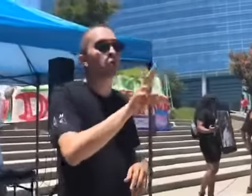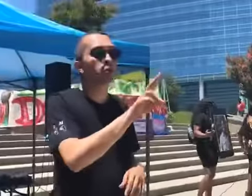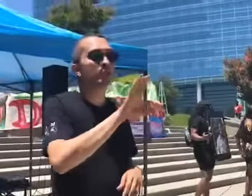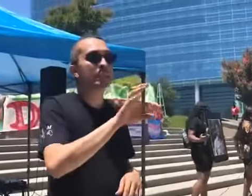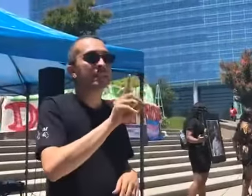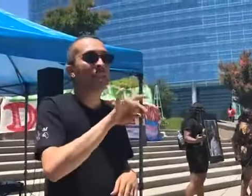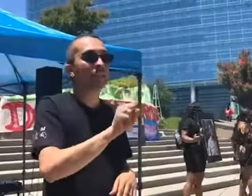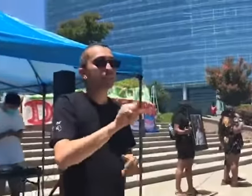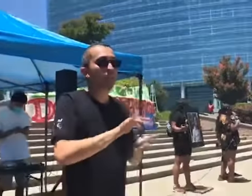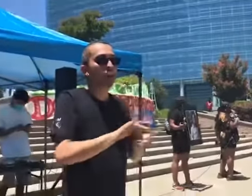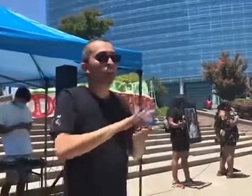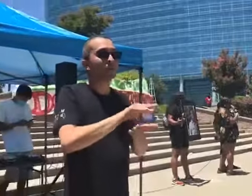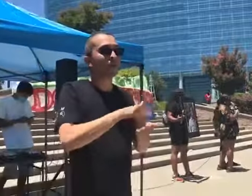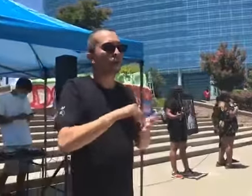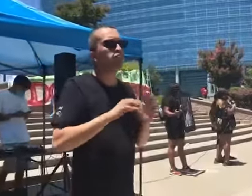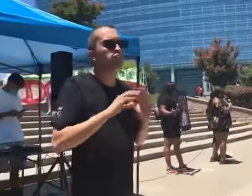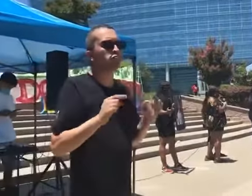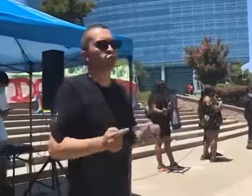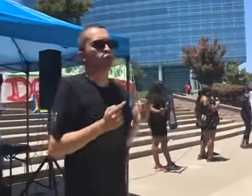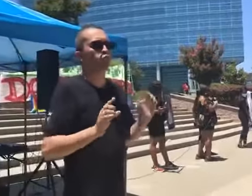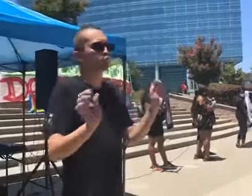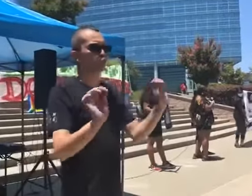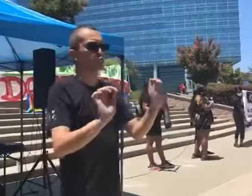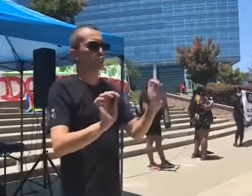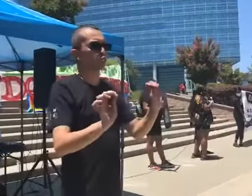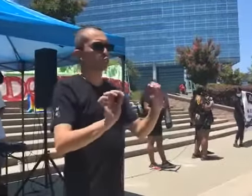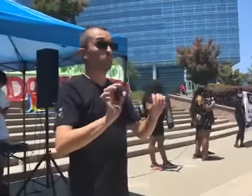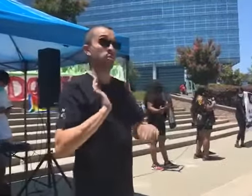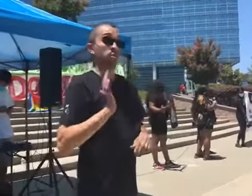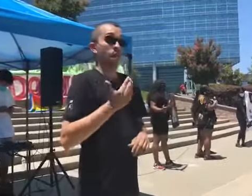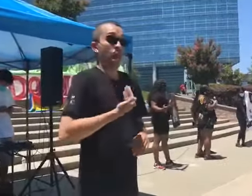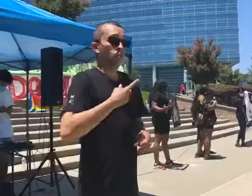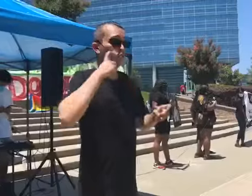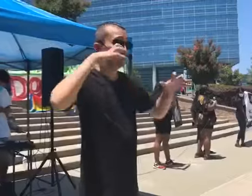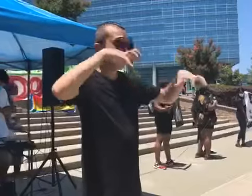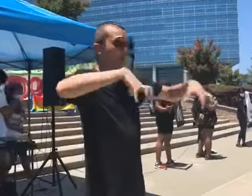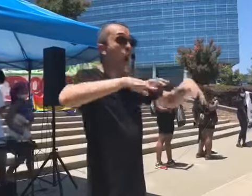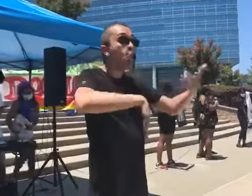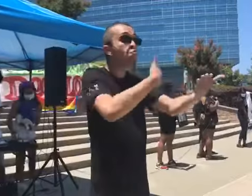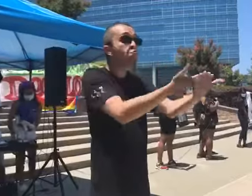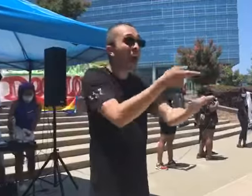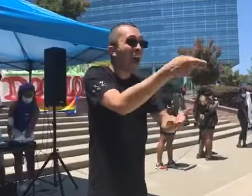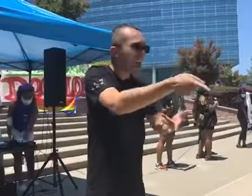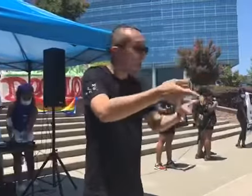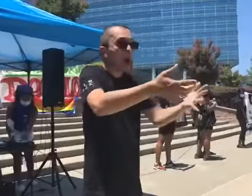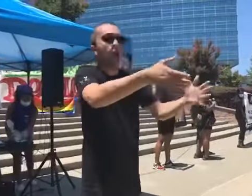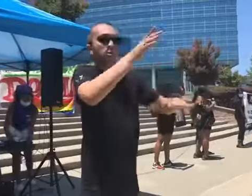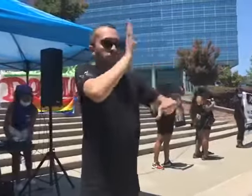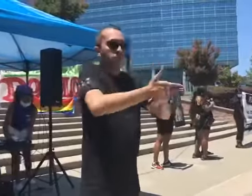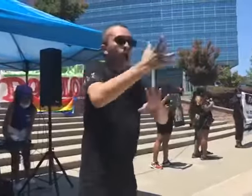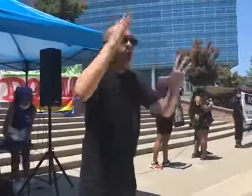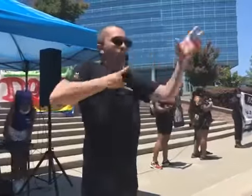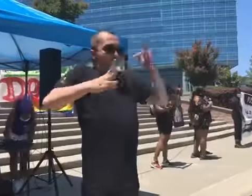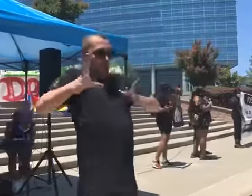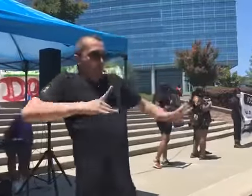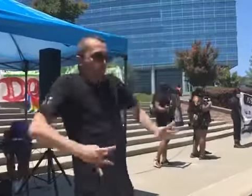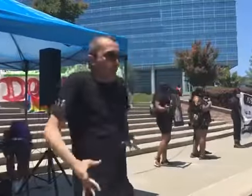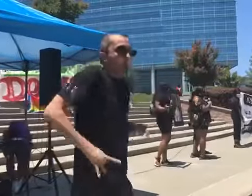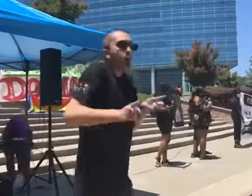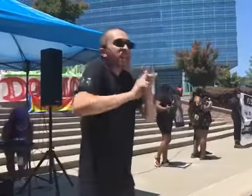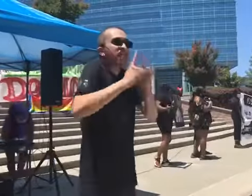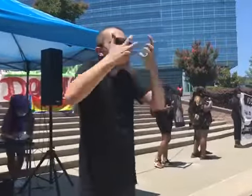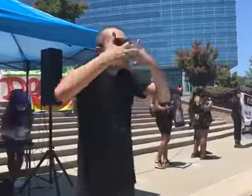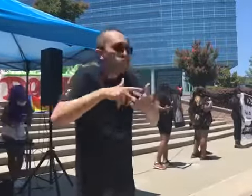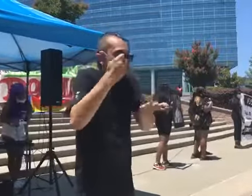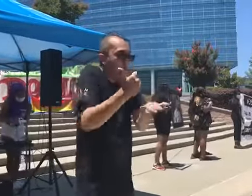Center. No one's been hurt. To our alarm, when we arrived there, he was on every machine that was possible. He was fighting for